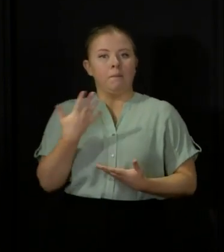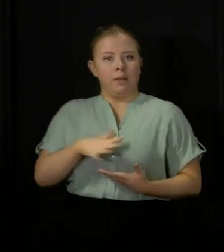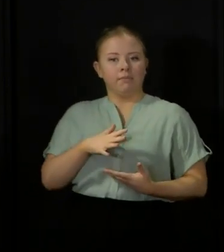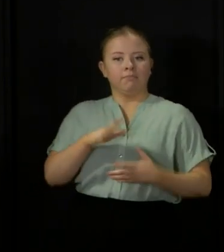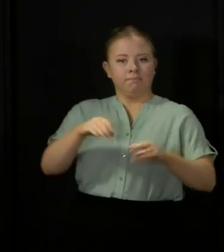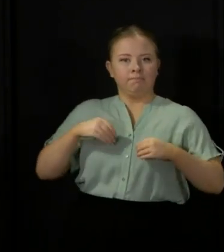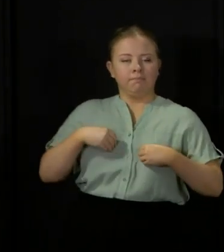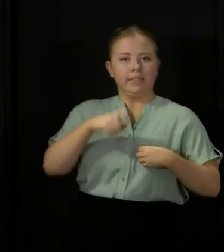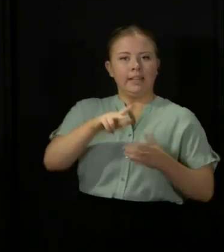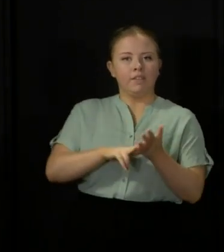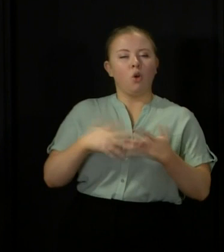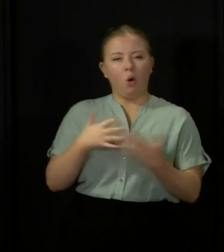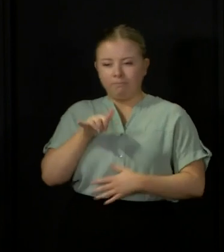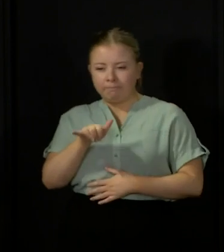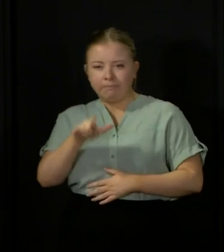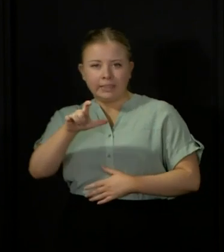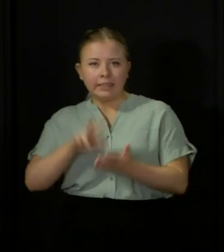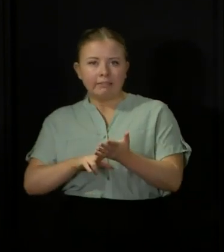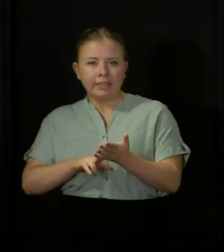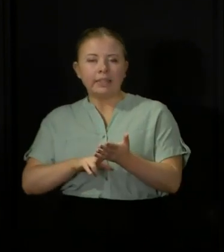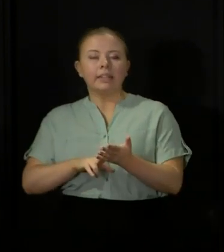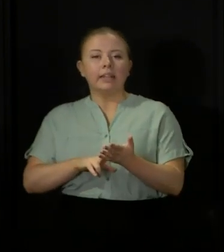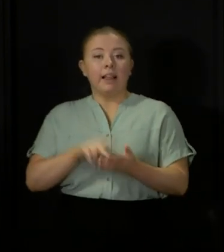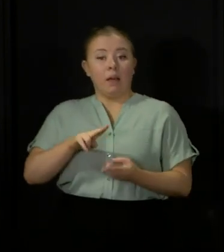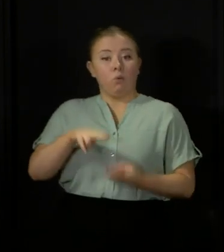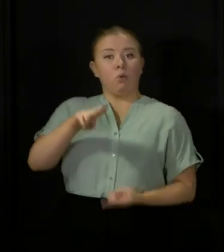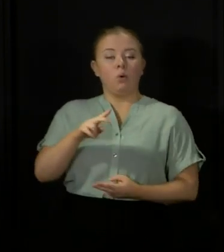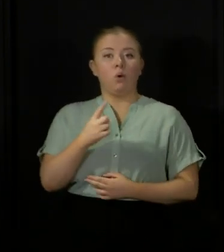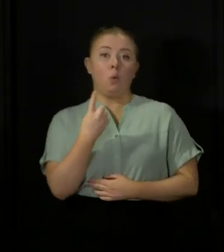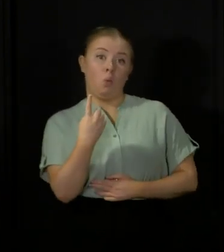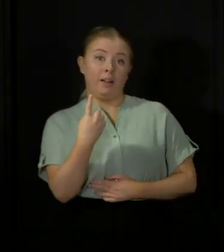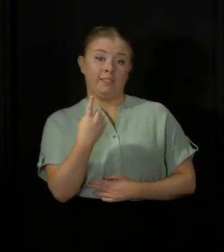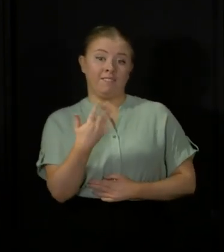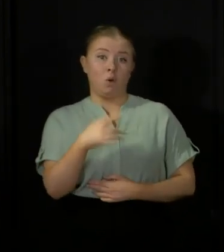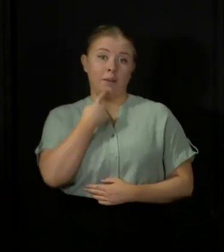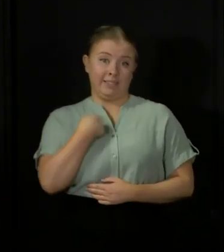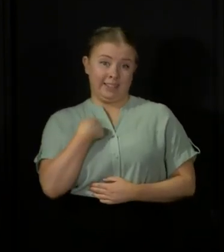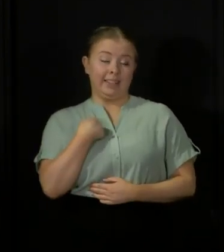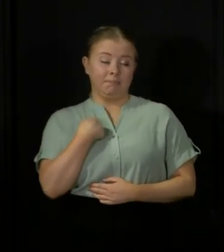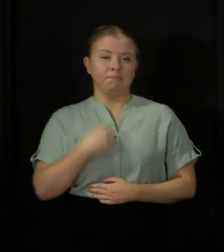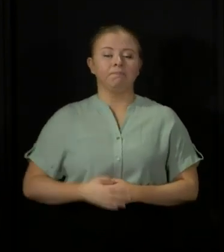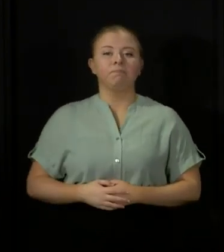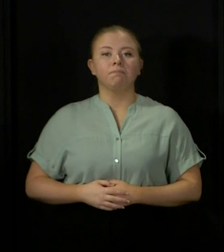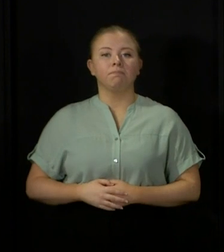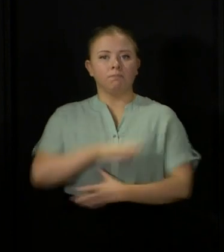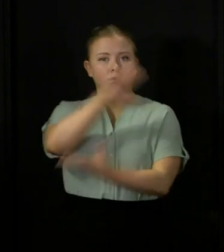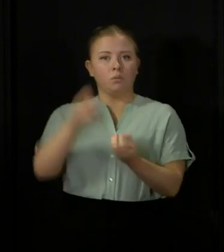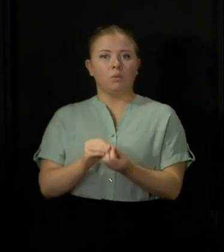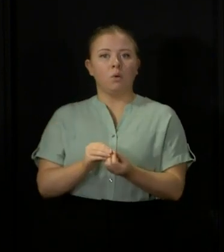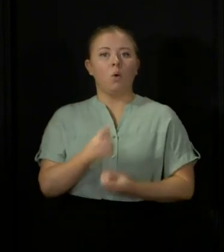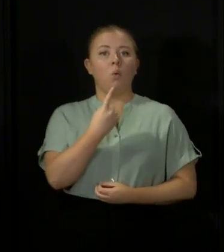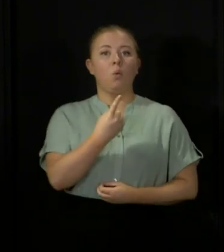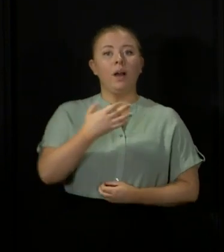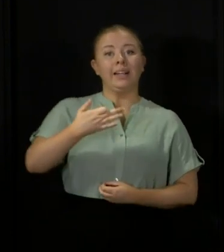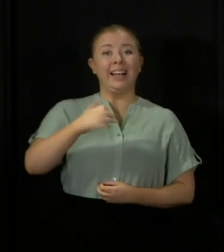suspected COVID-19, and that is an increase of 1 since yesterday. A total of 196